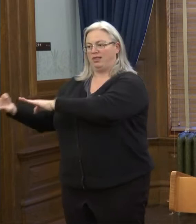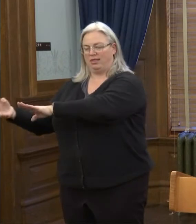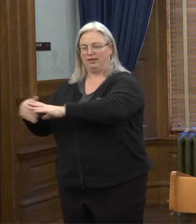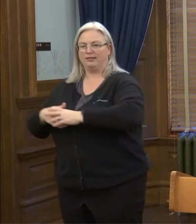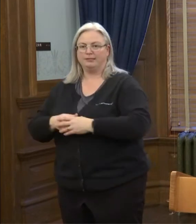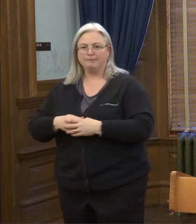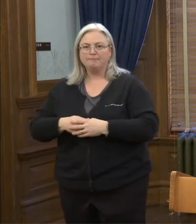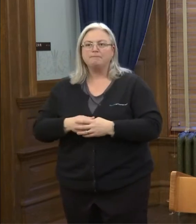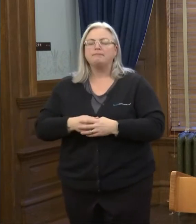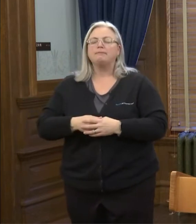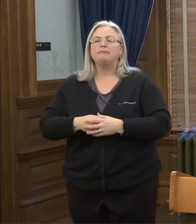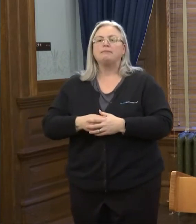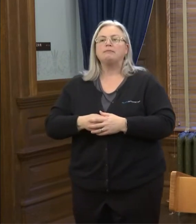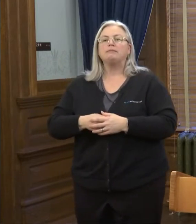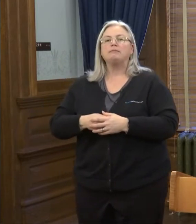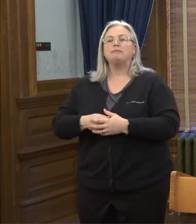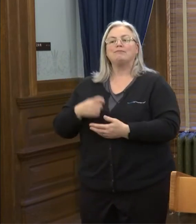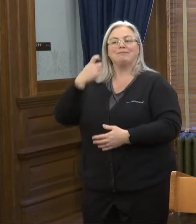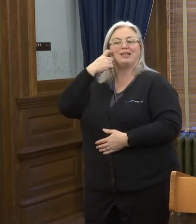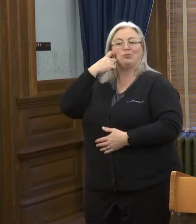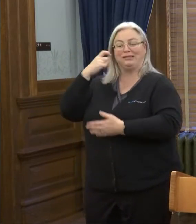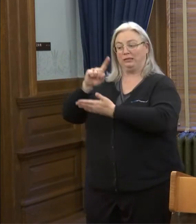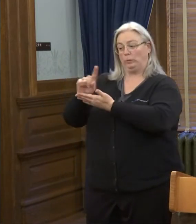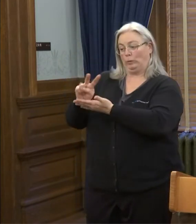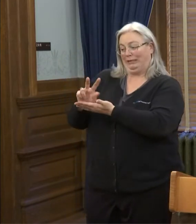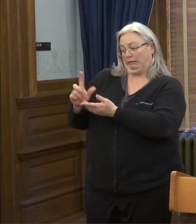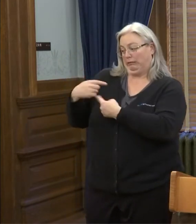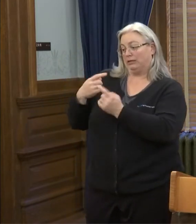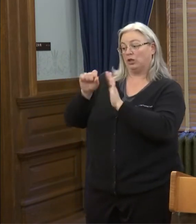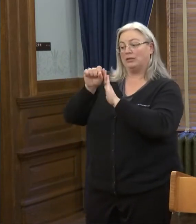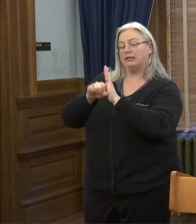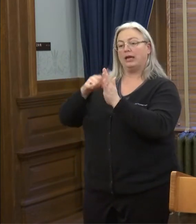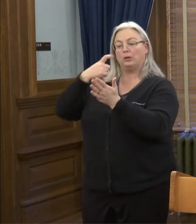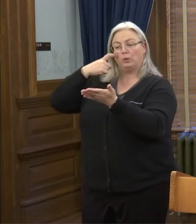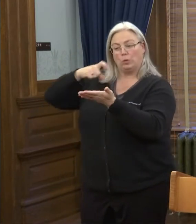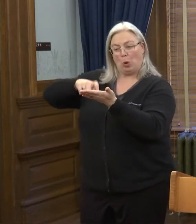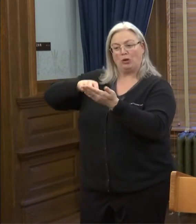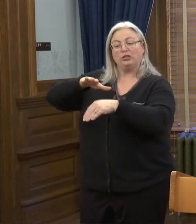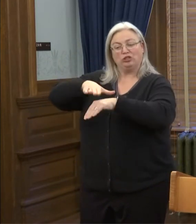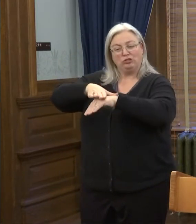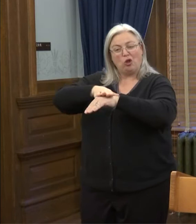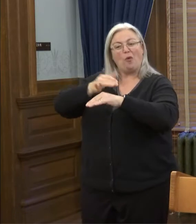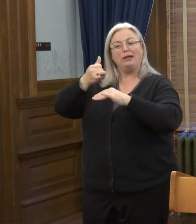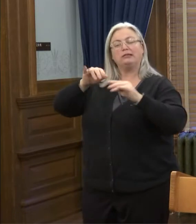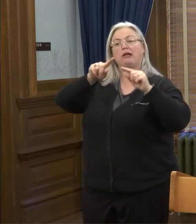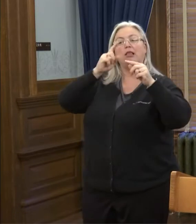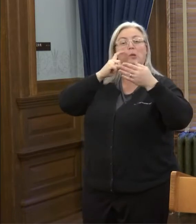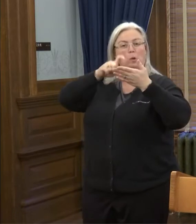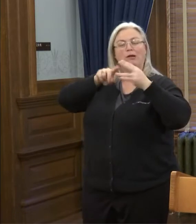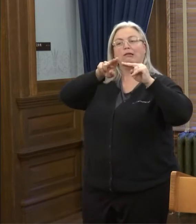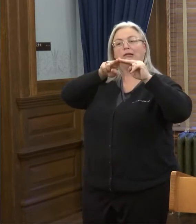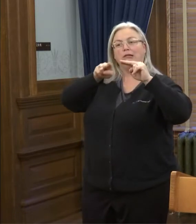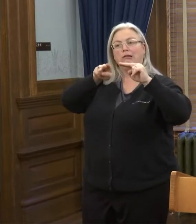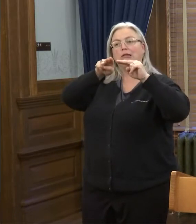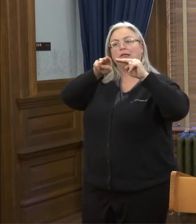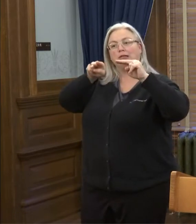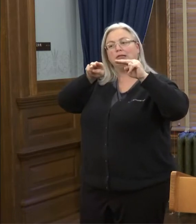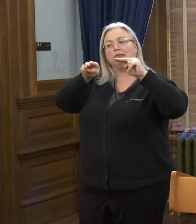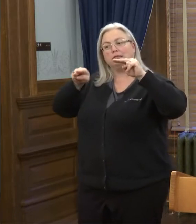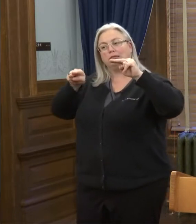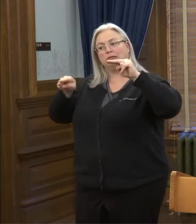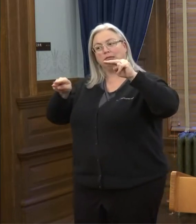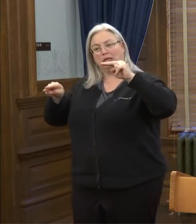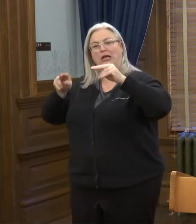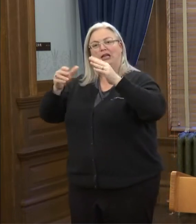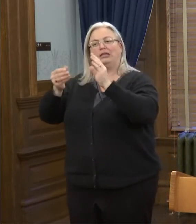in recent weeks our state has seen a slow yet steady decline in the number of new cases